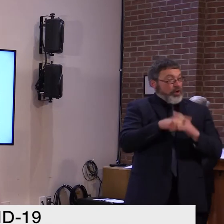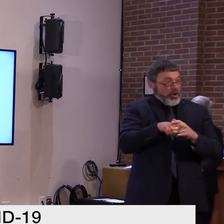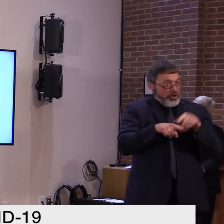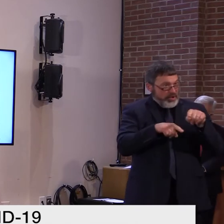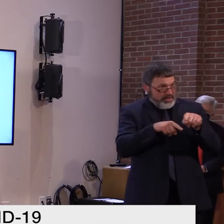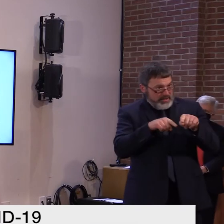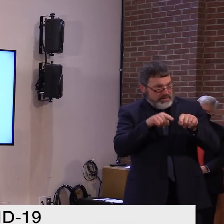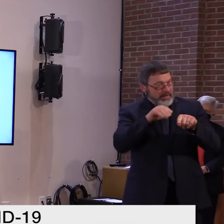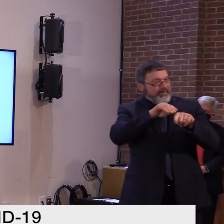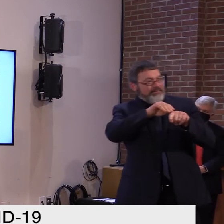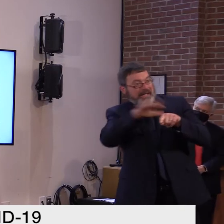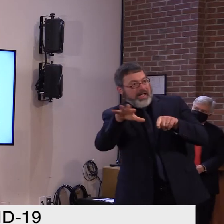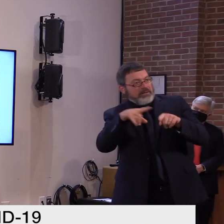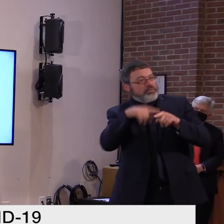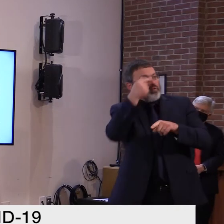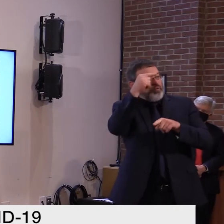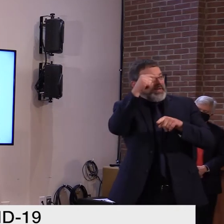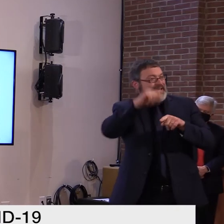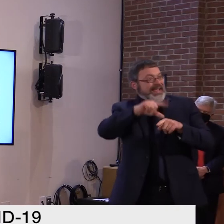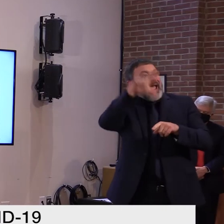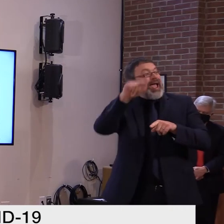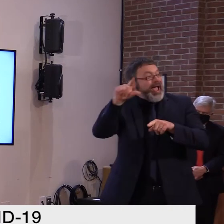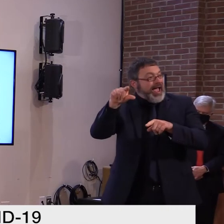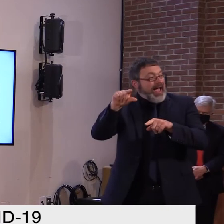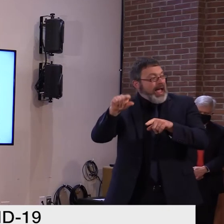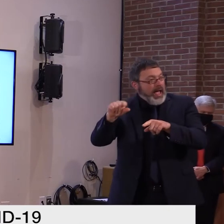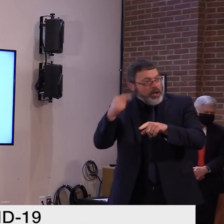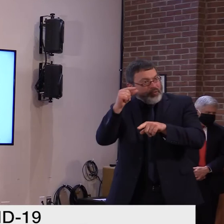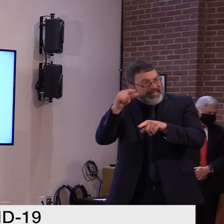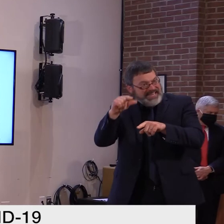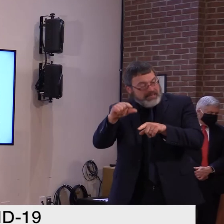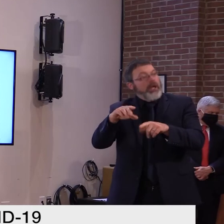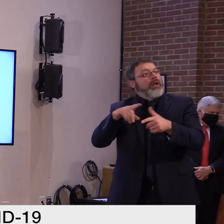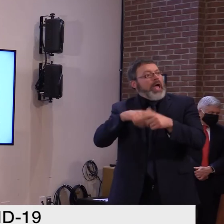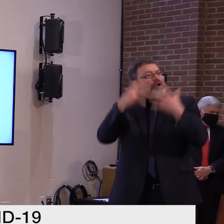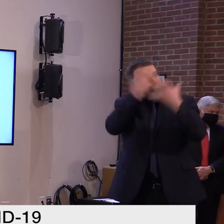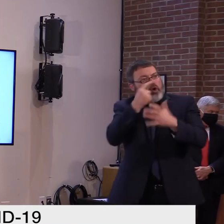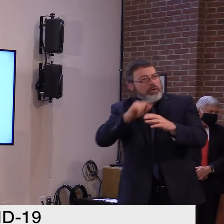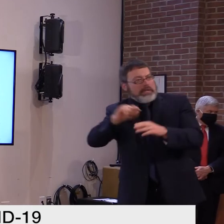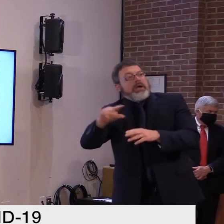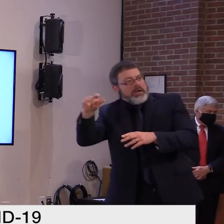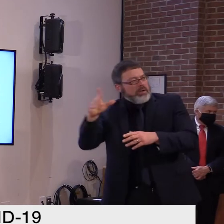tertiary infections that are still petering out, so to speak.